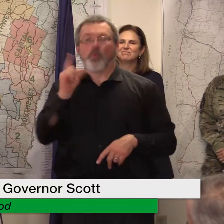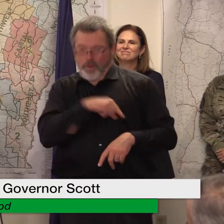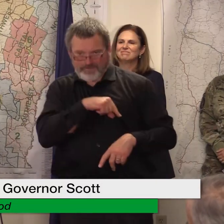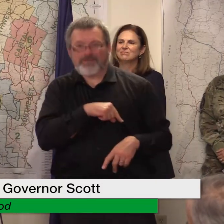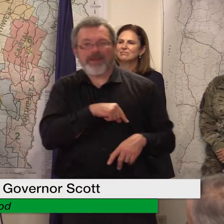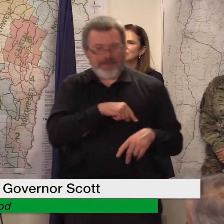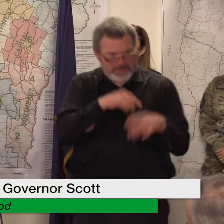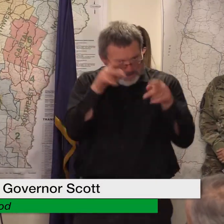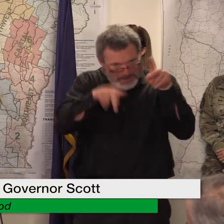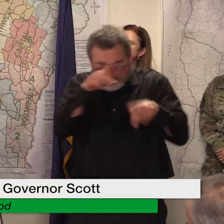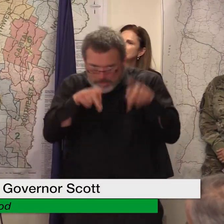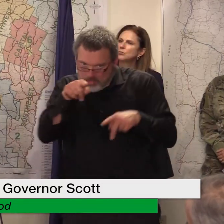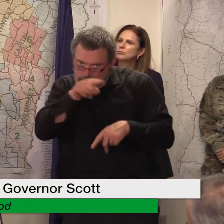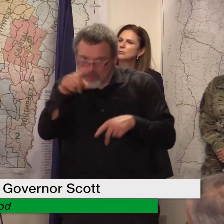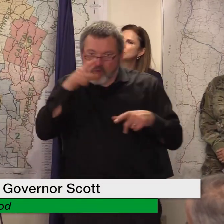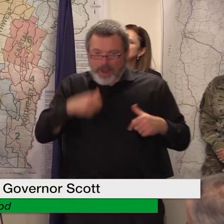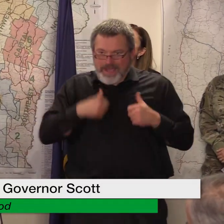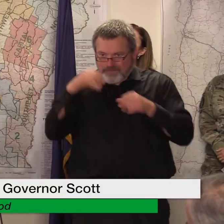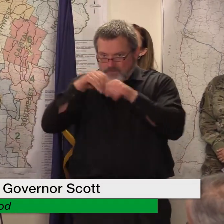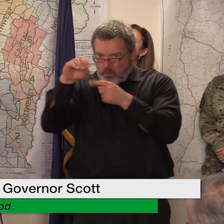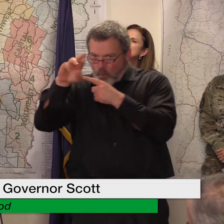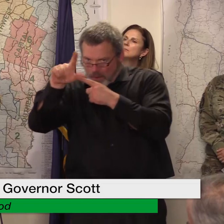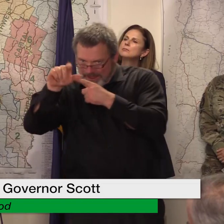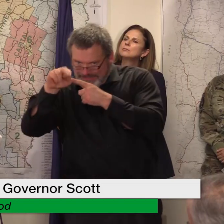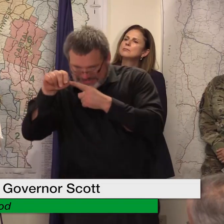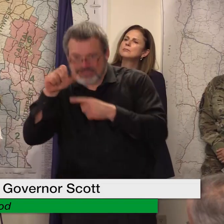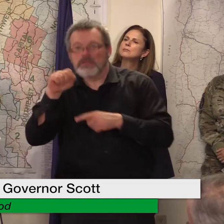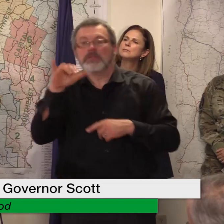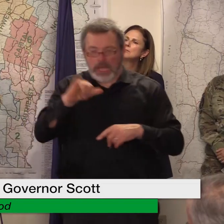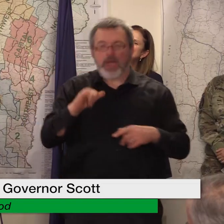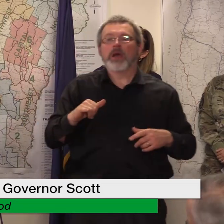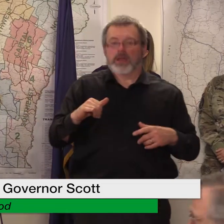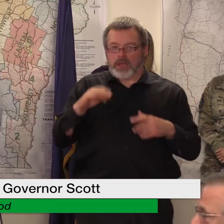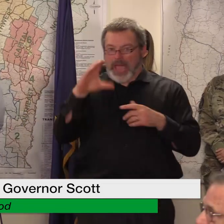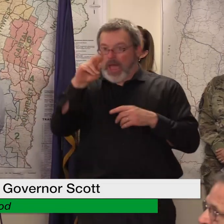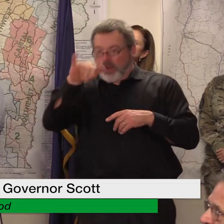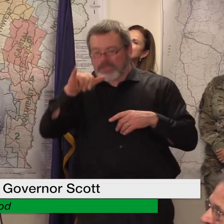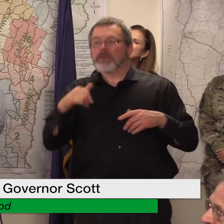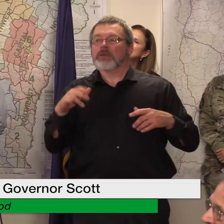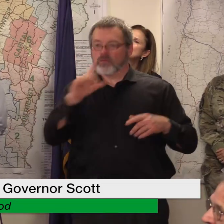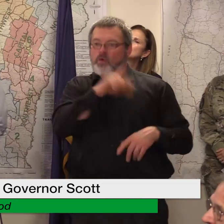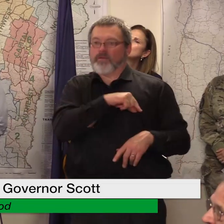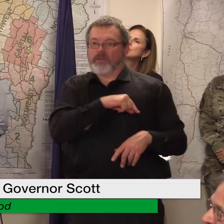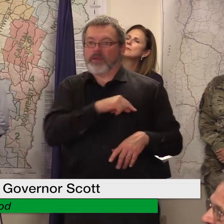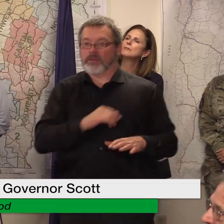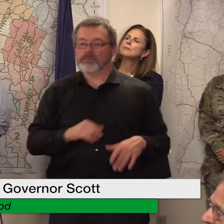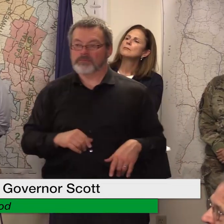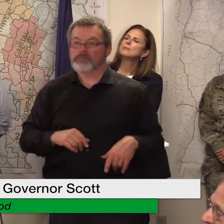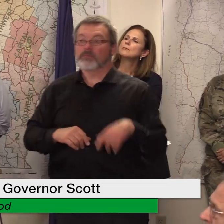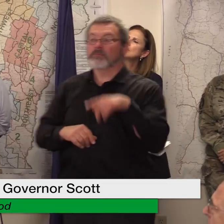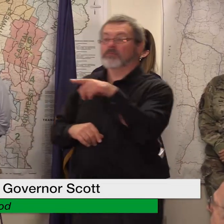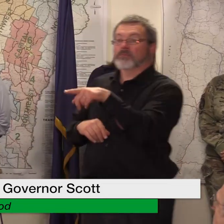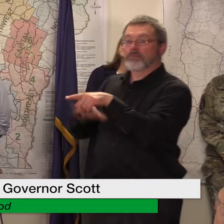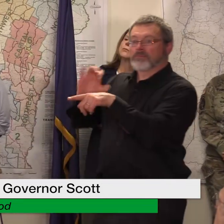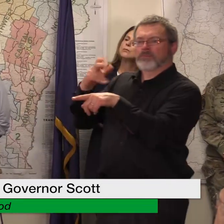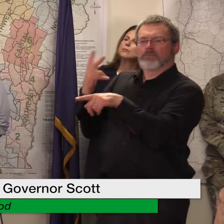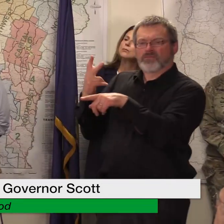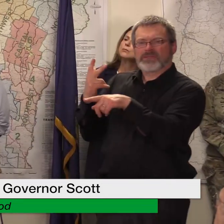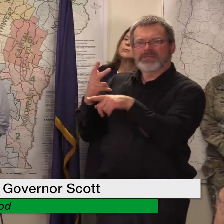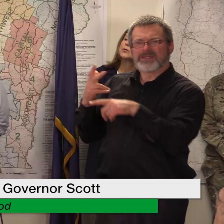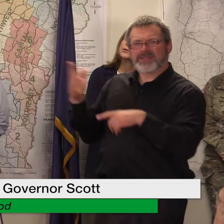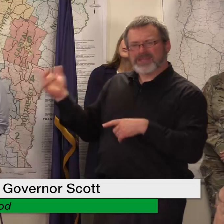what kind of factors would go into somebody in any county being denied individual assistance great question